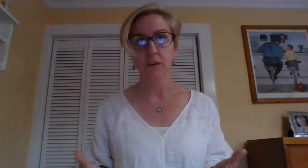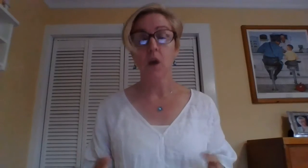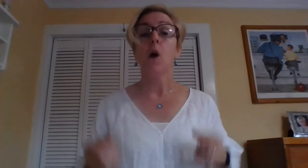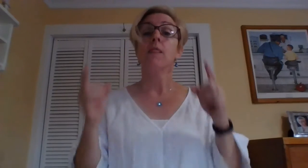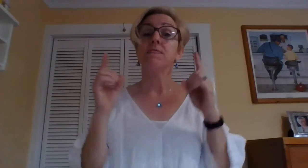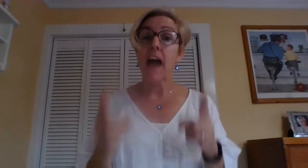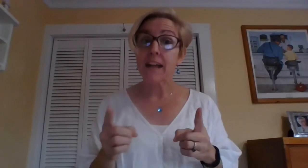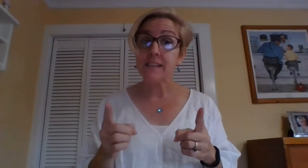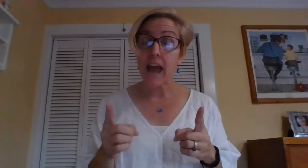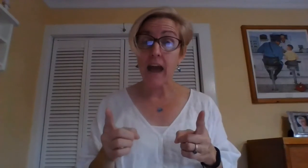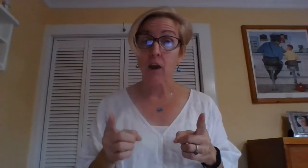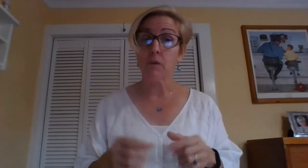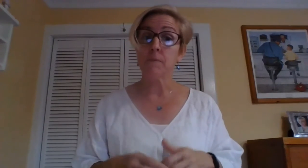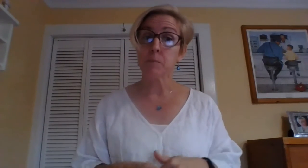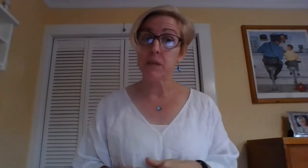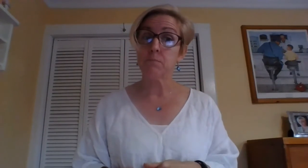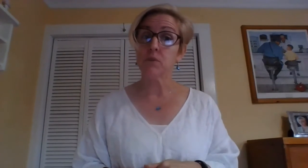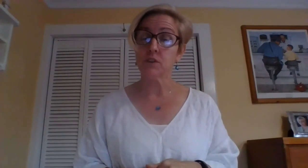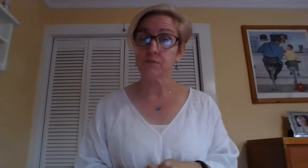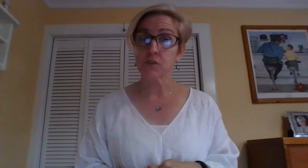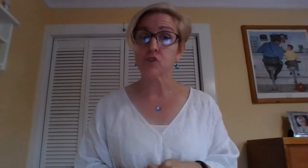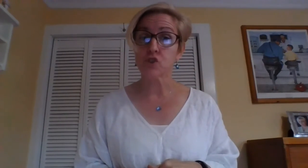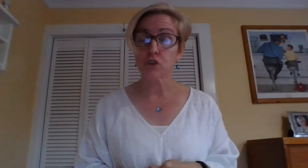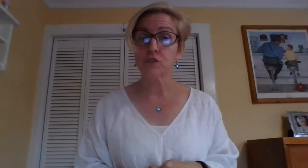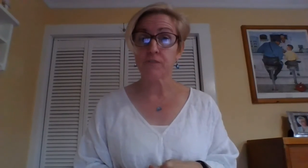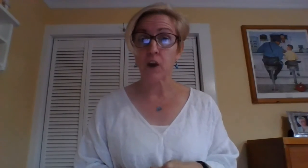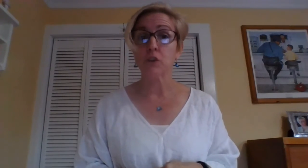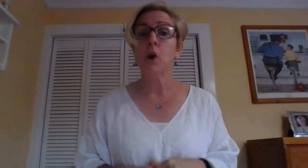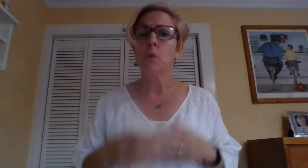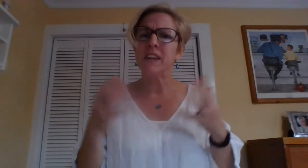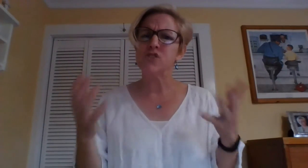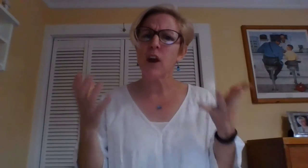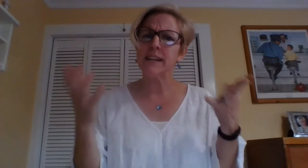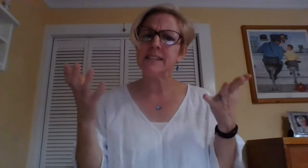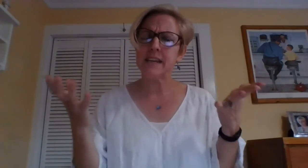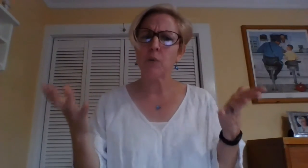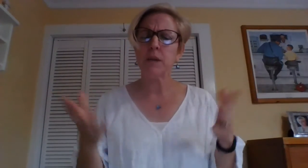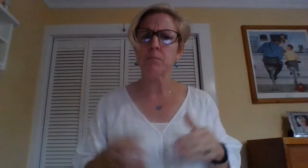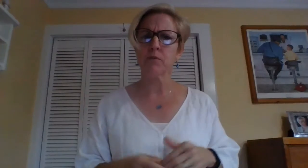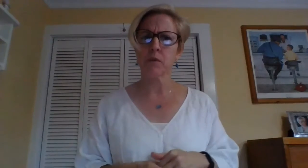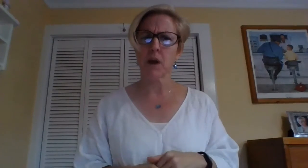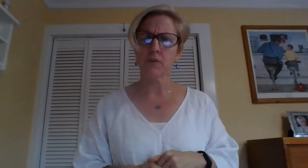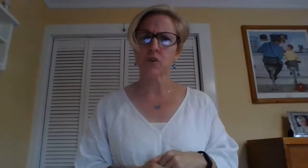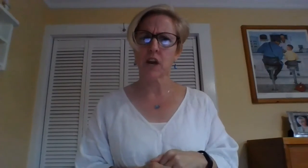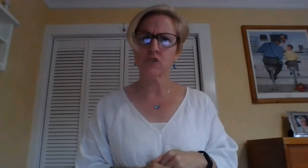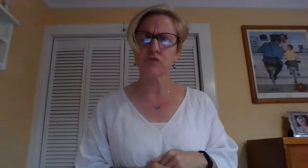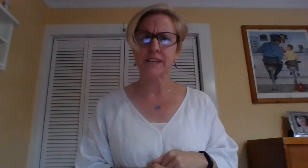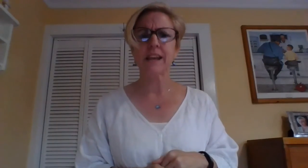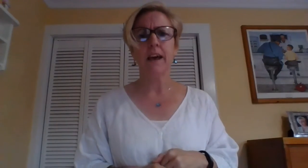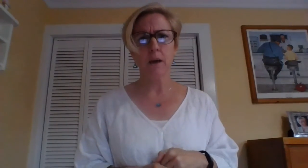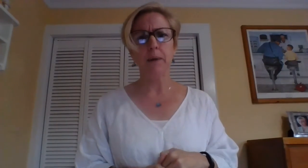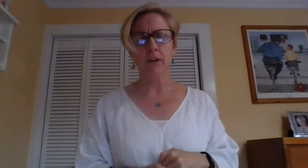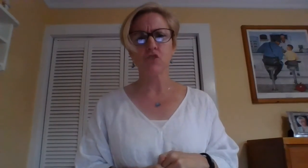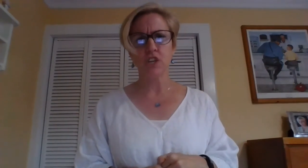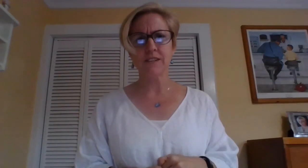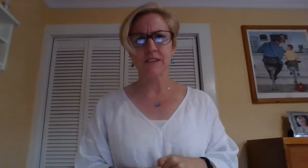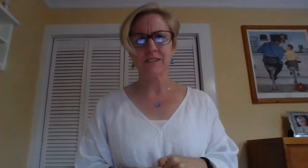That's how the people in the first church felt when they tried to tell people from other countries about Jesus.